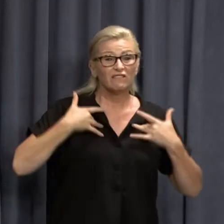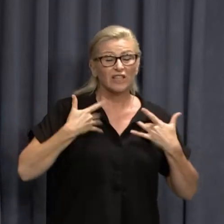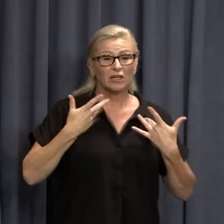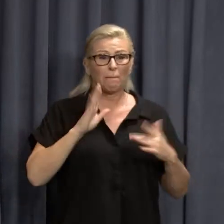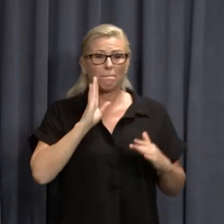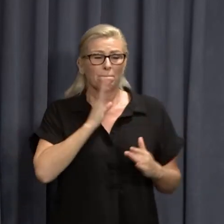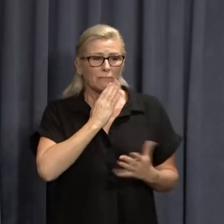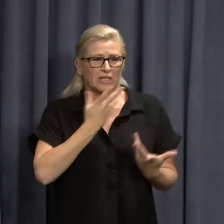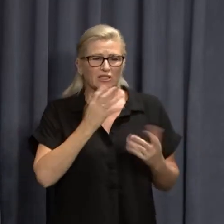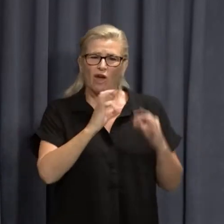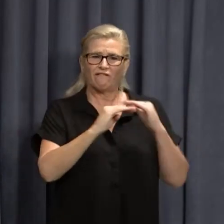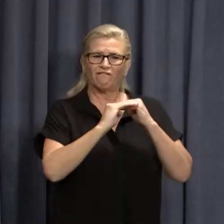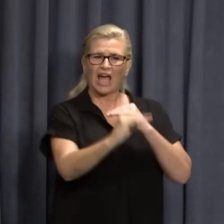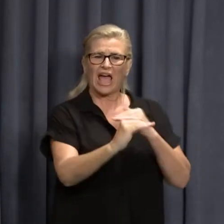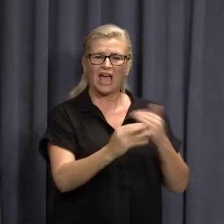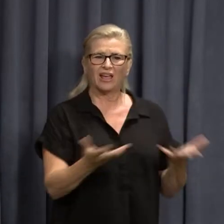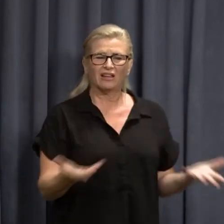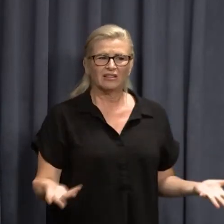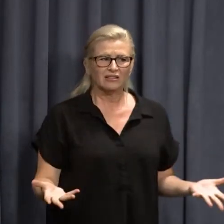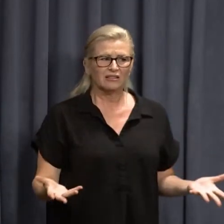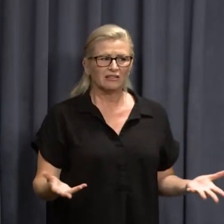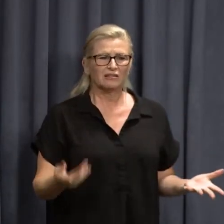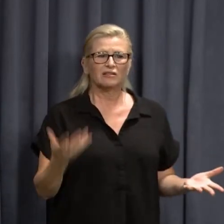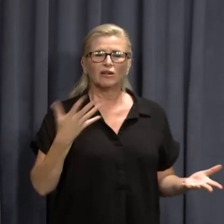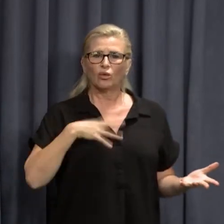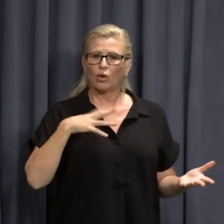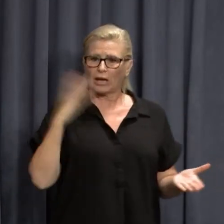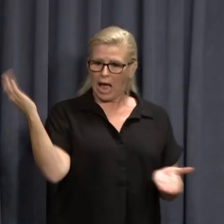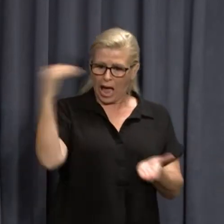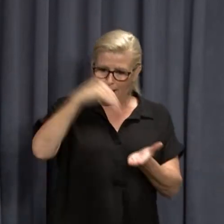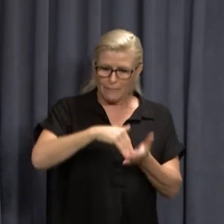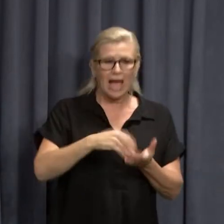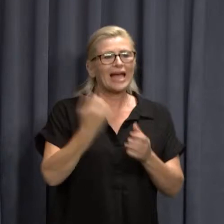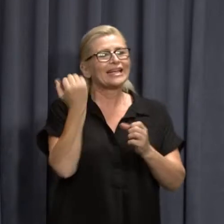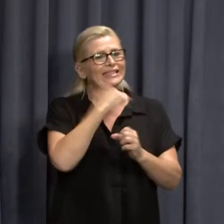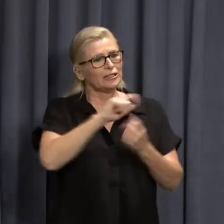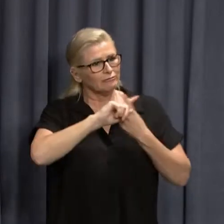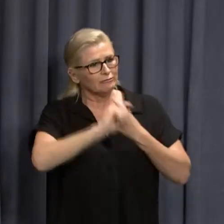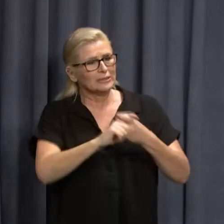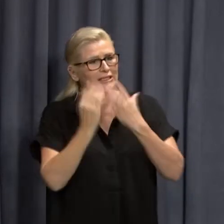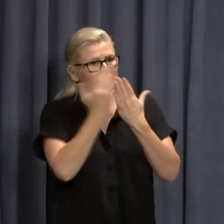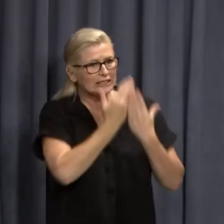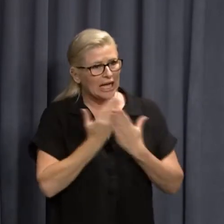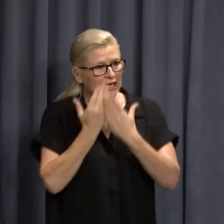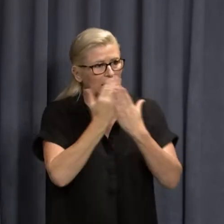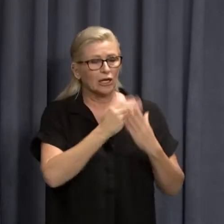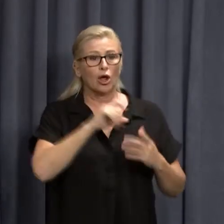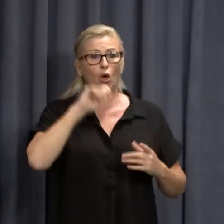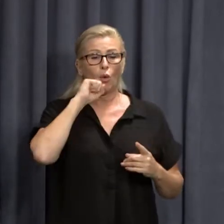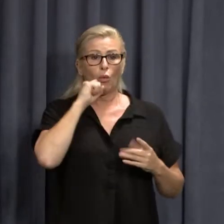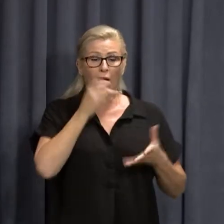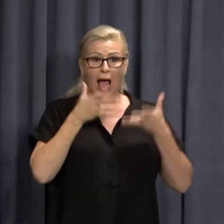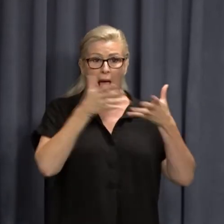and coming back for them to continue to study will be essential as well, will there be a policy?